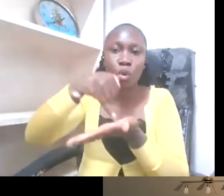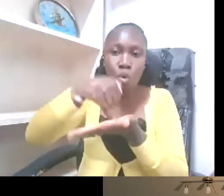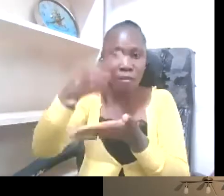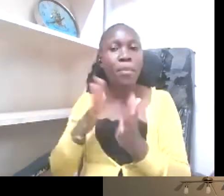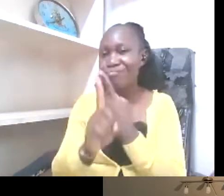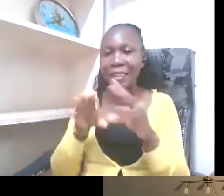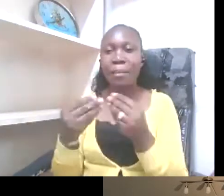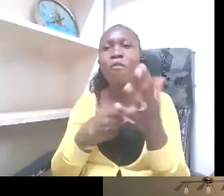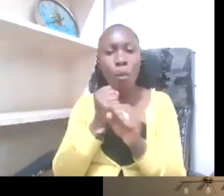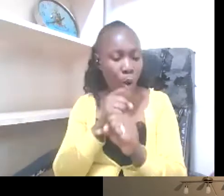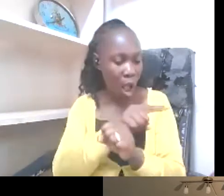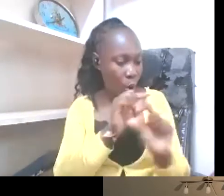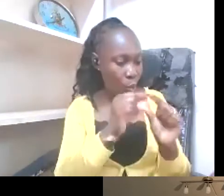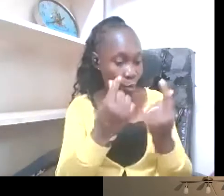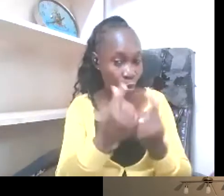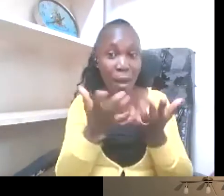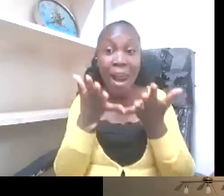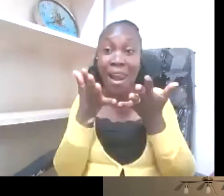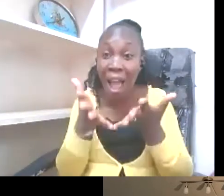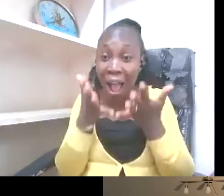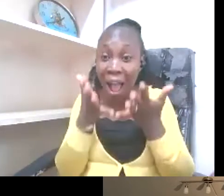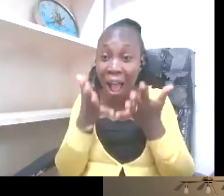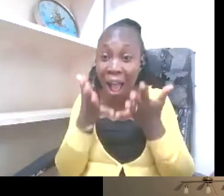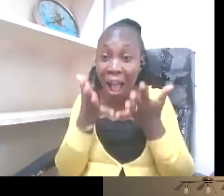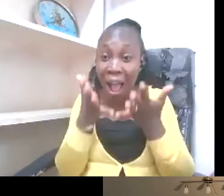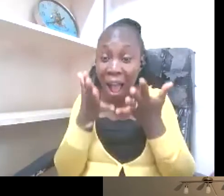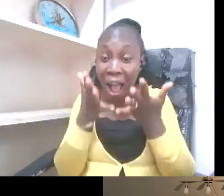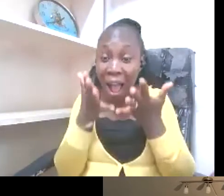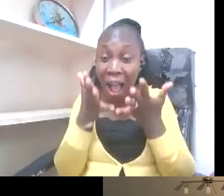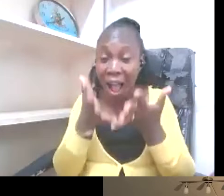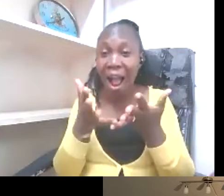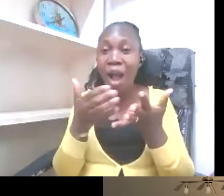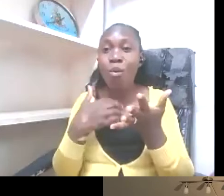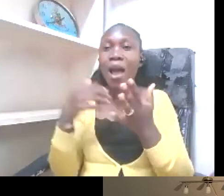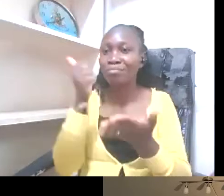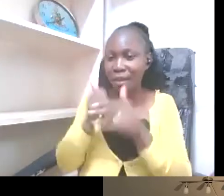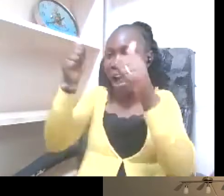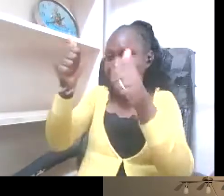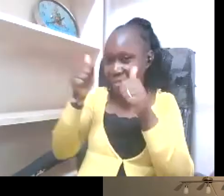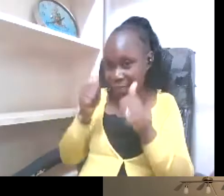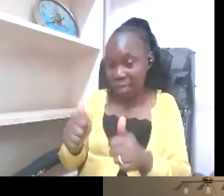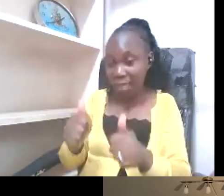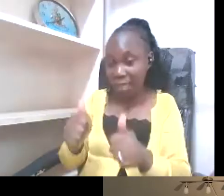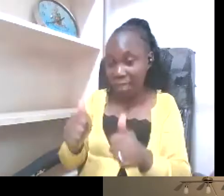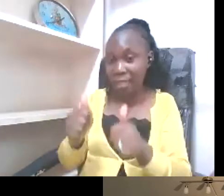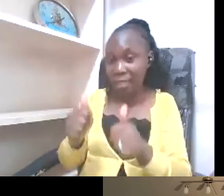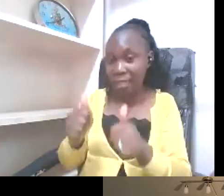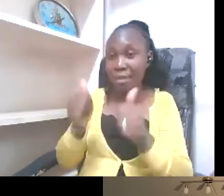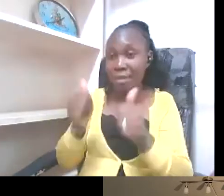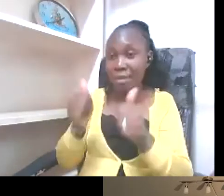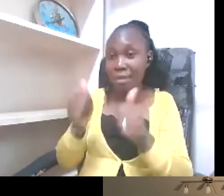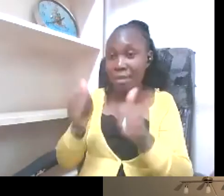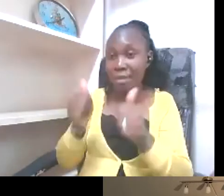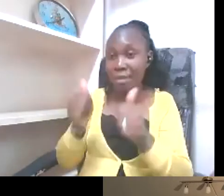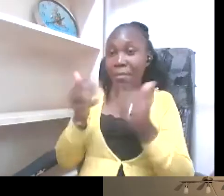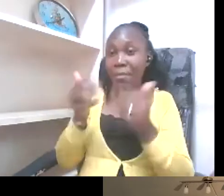And now we have just gotten a new hiring. They're now sending out job applications for people who would like to join the